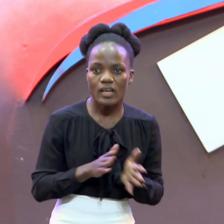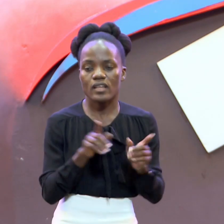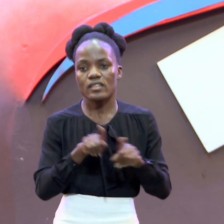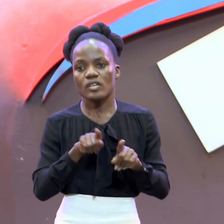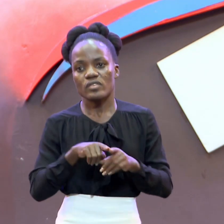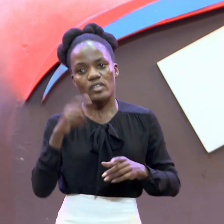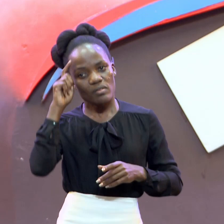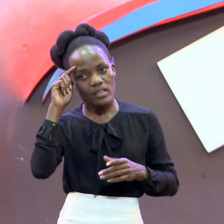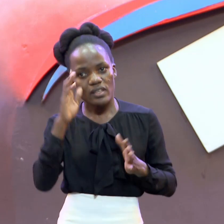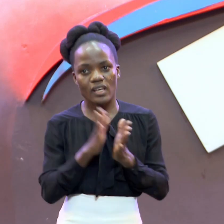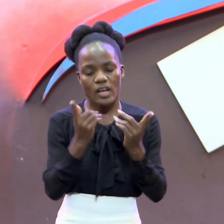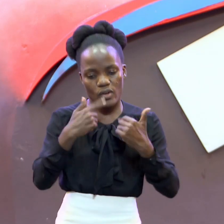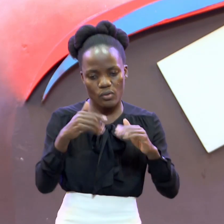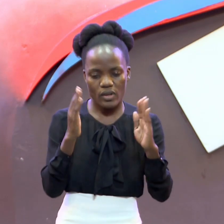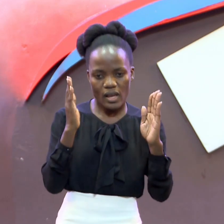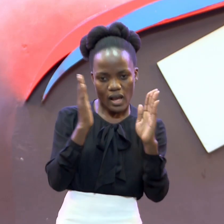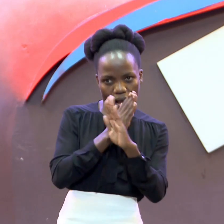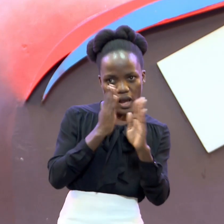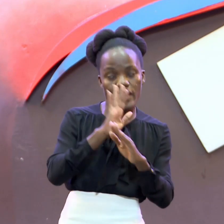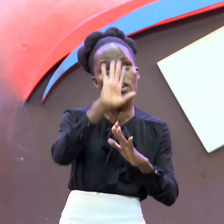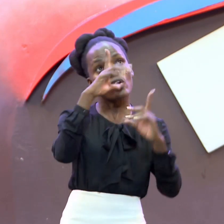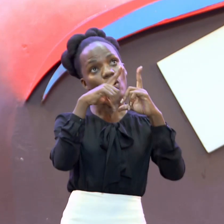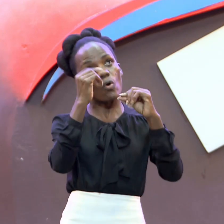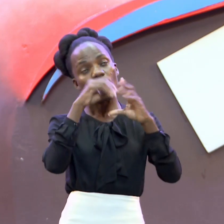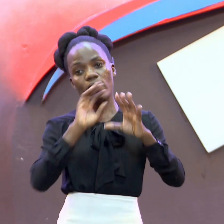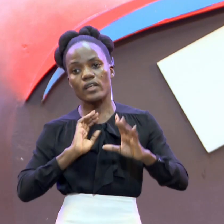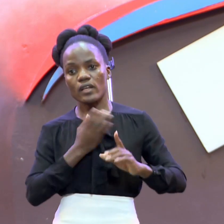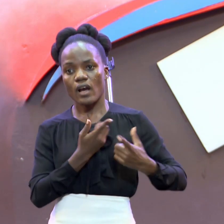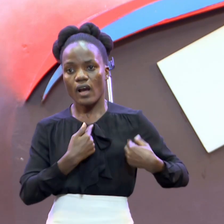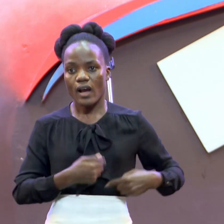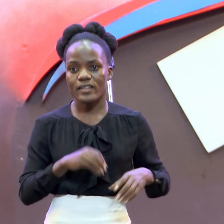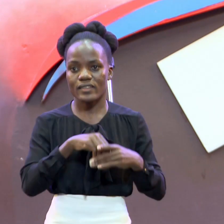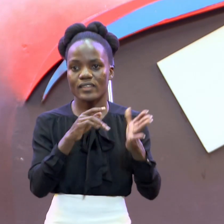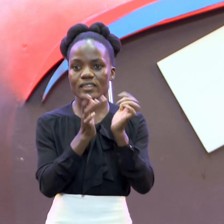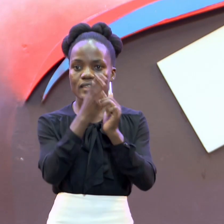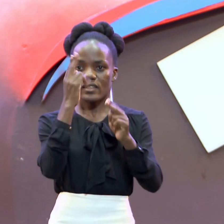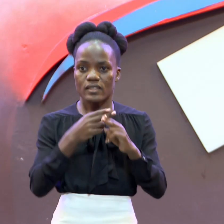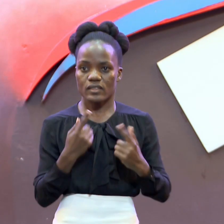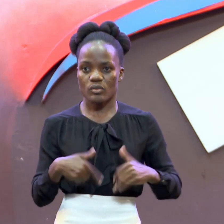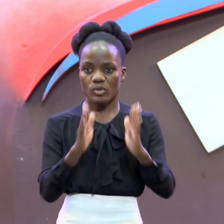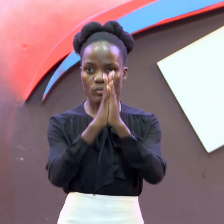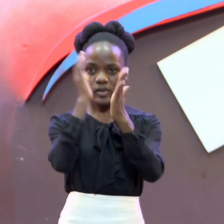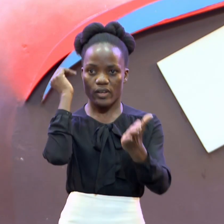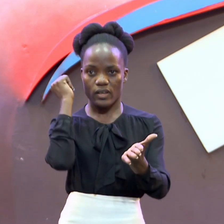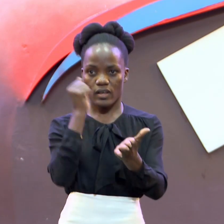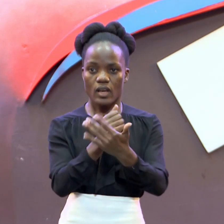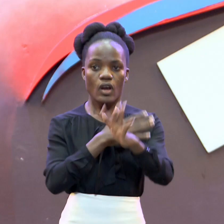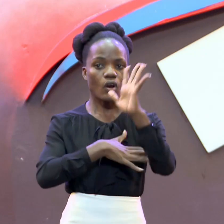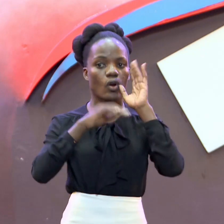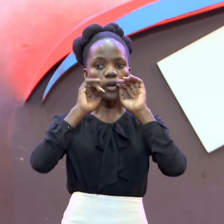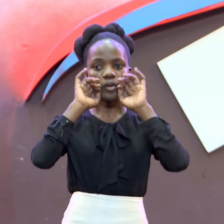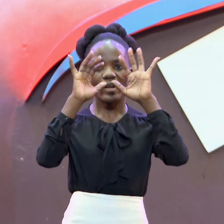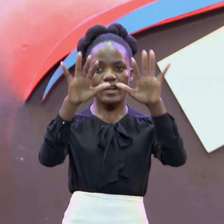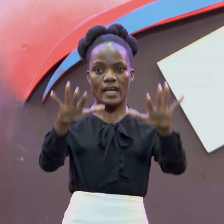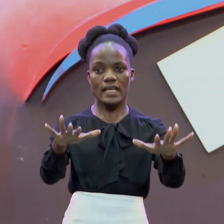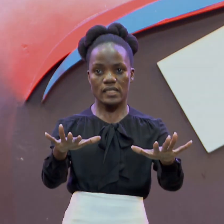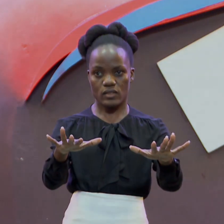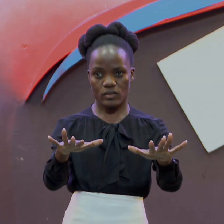Able To Hide Your Word In Our Hearts In Jesus Name Amen God Rich Bless You